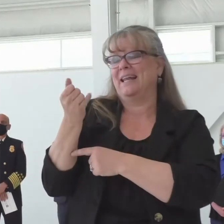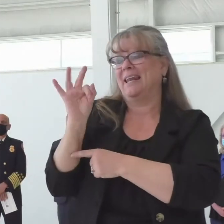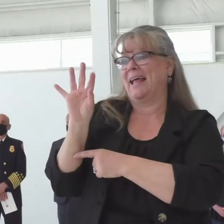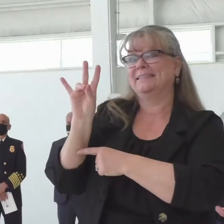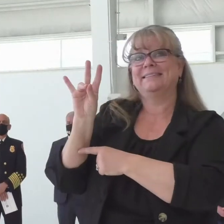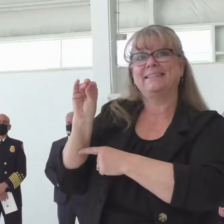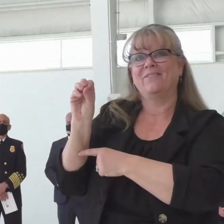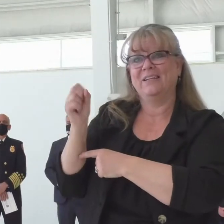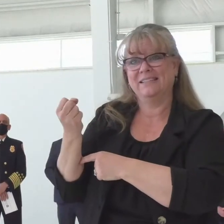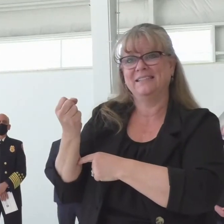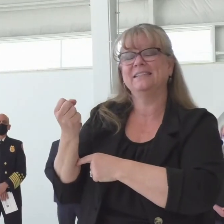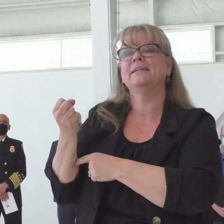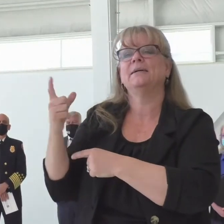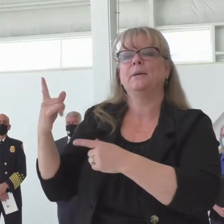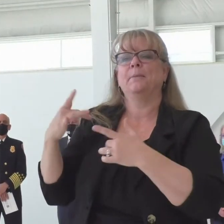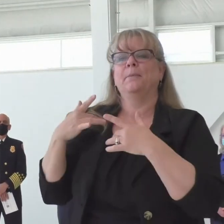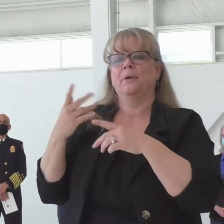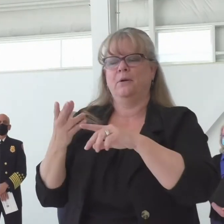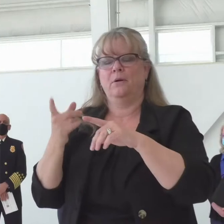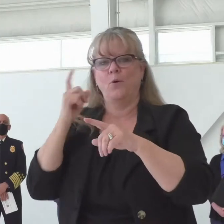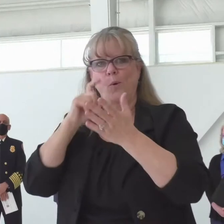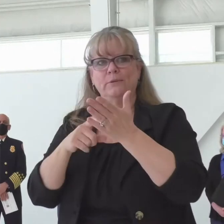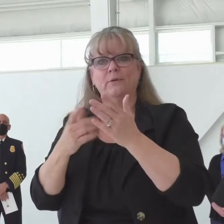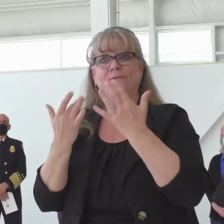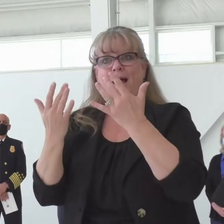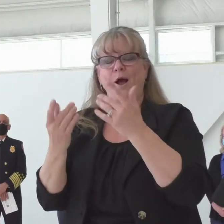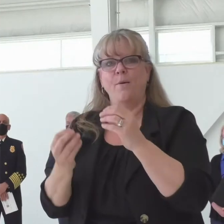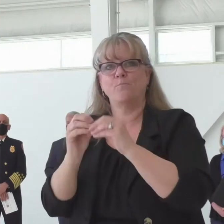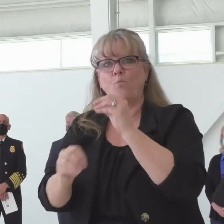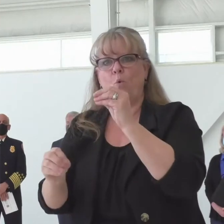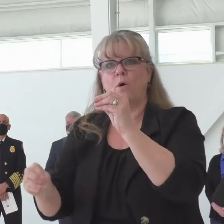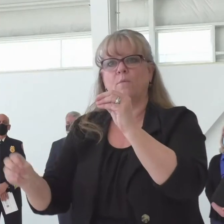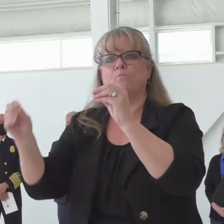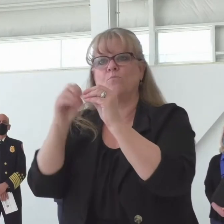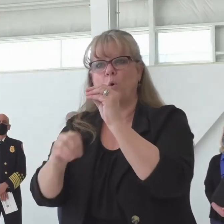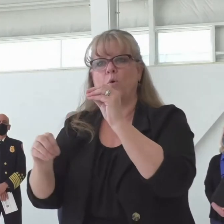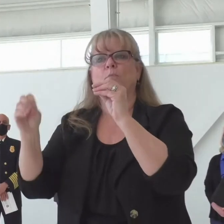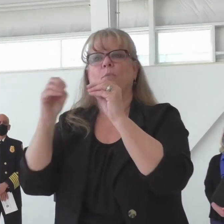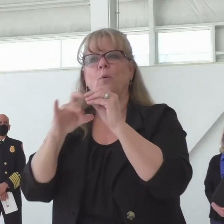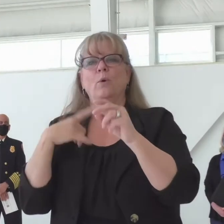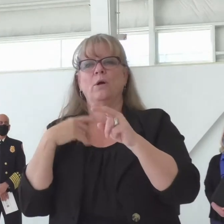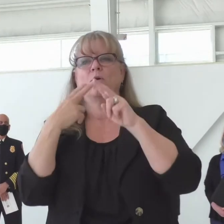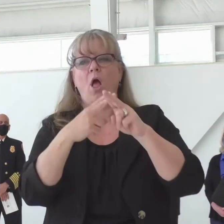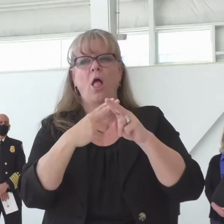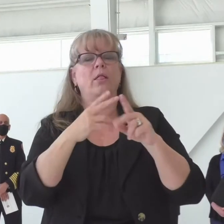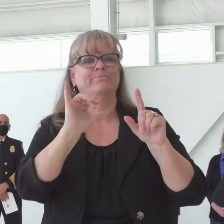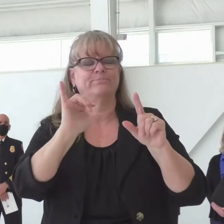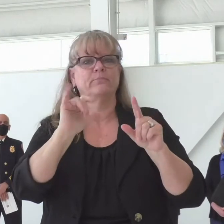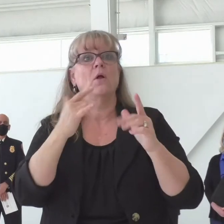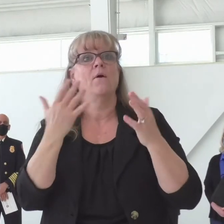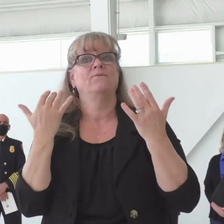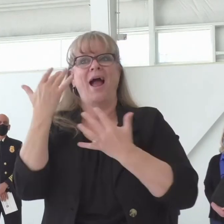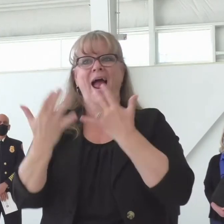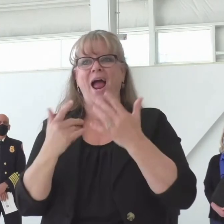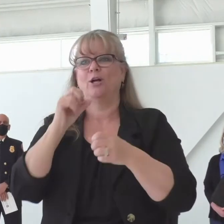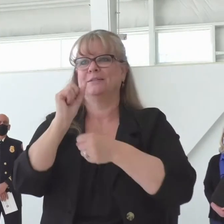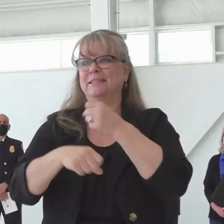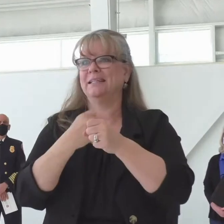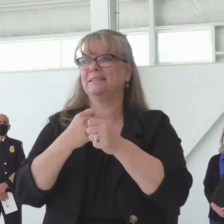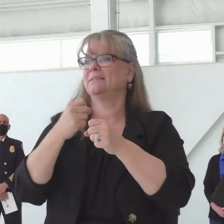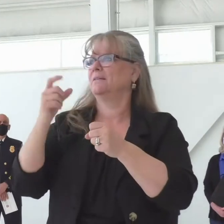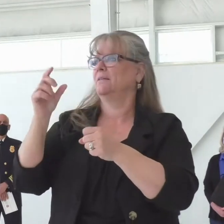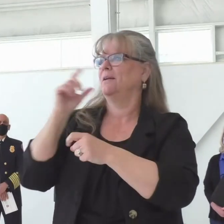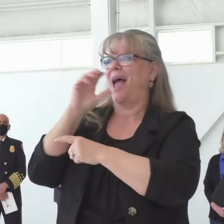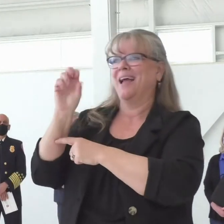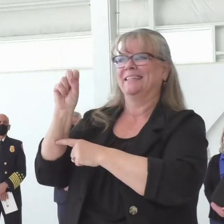longer. We're having fire years, not fire seasons anymore. We had multiple fires in February and in March. We've